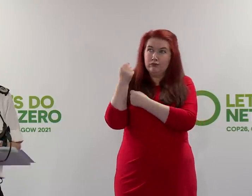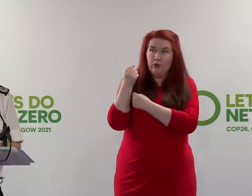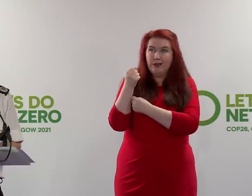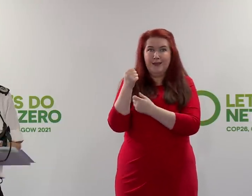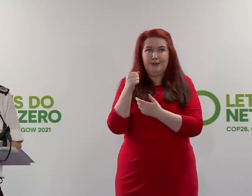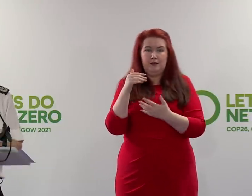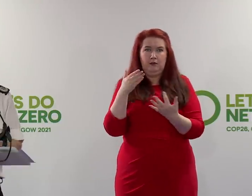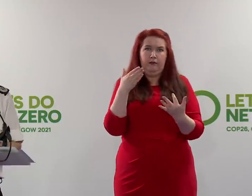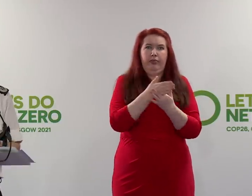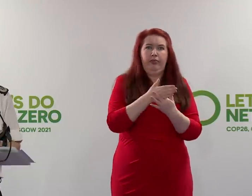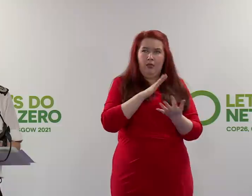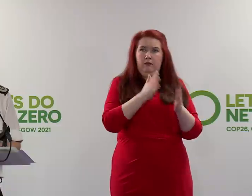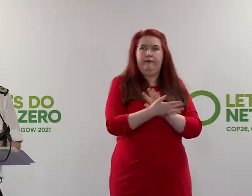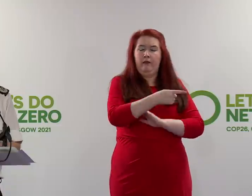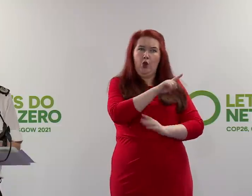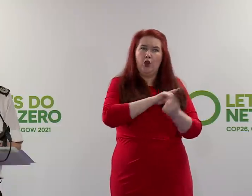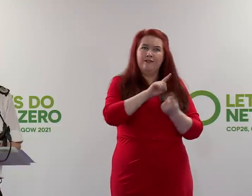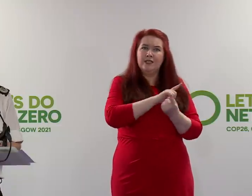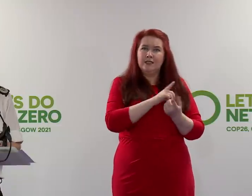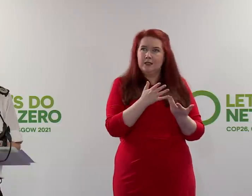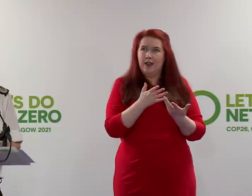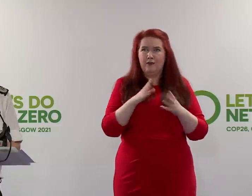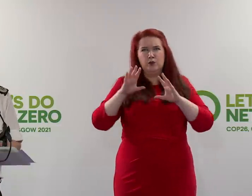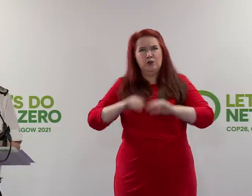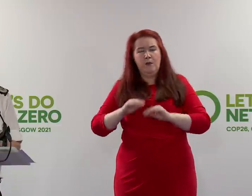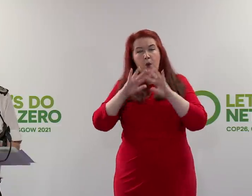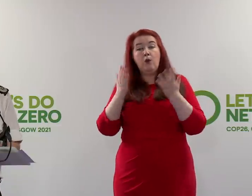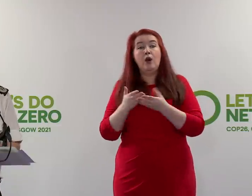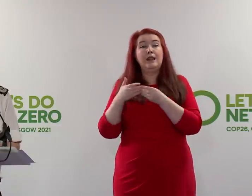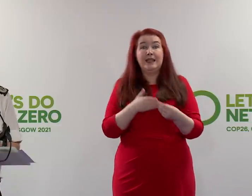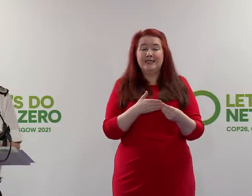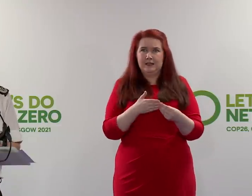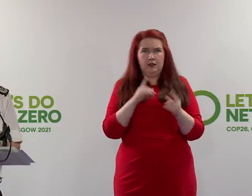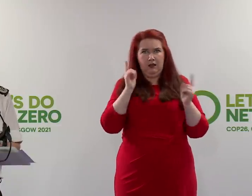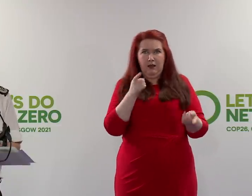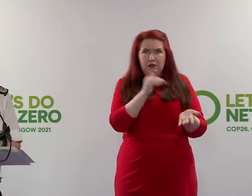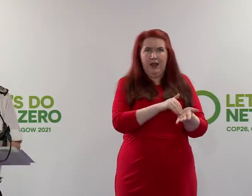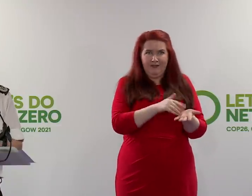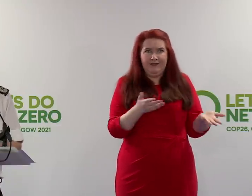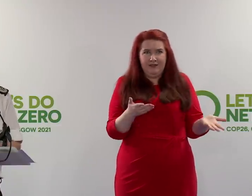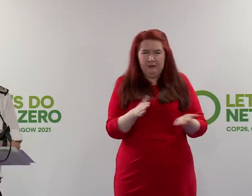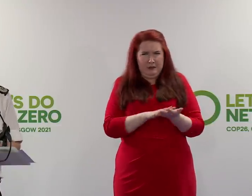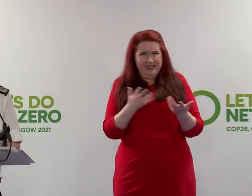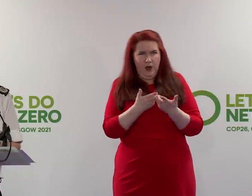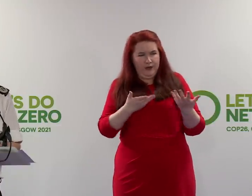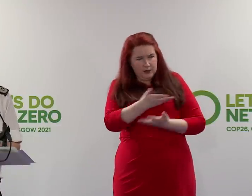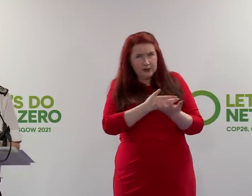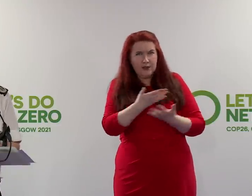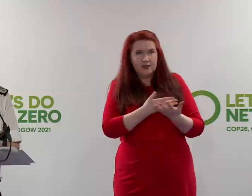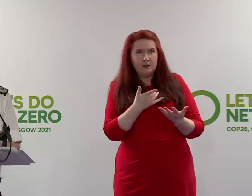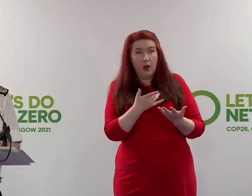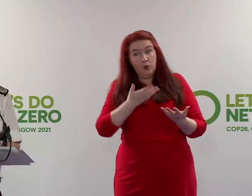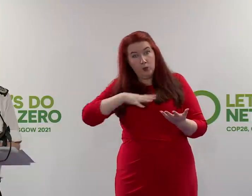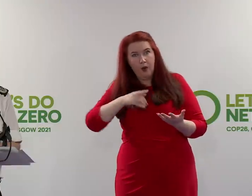If it prevents world leaders getting to the event so that negotiations can arise and the outcomes that all of us wish to